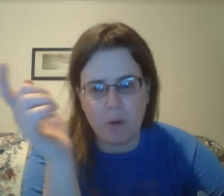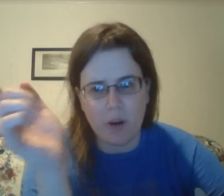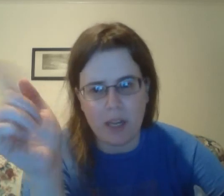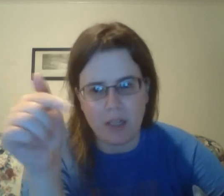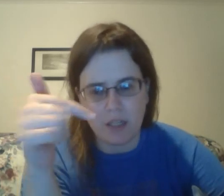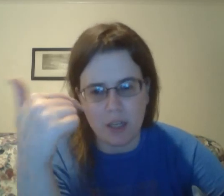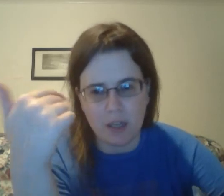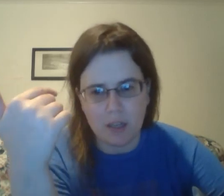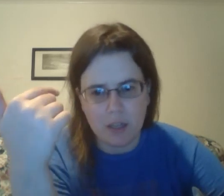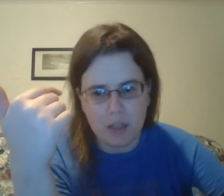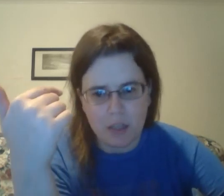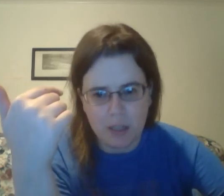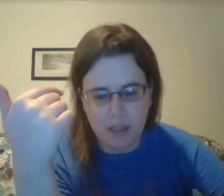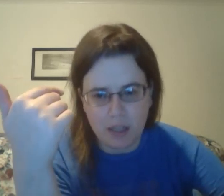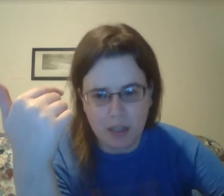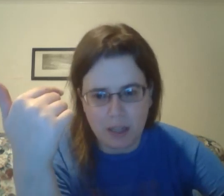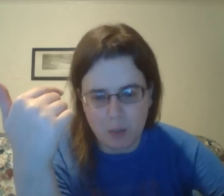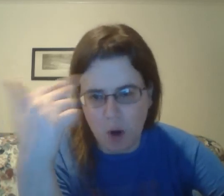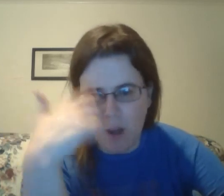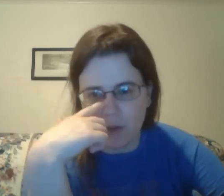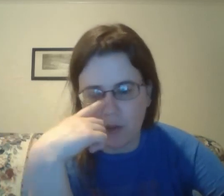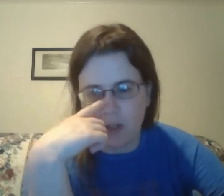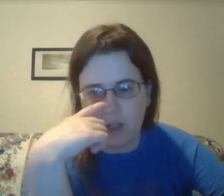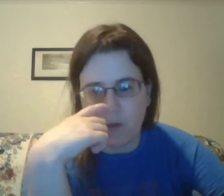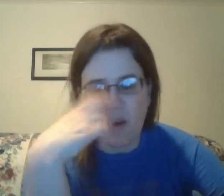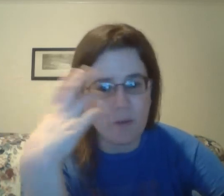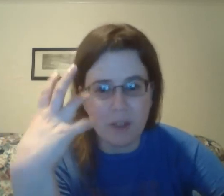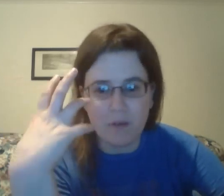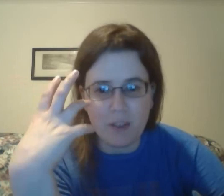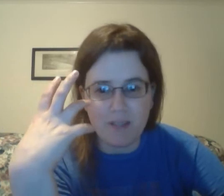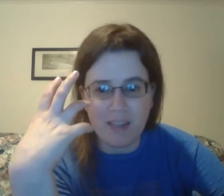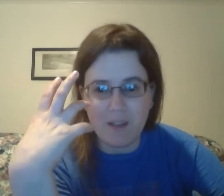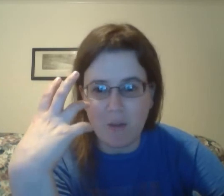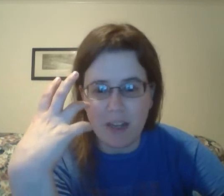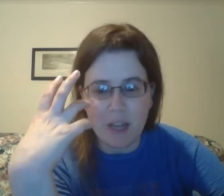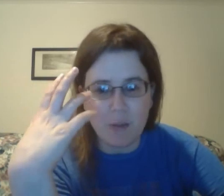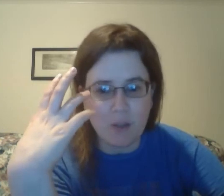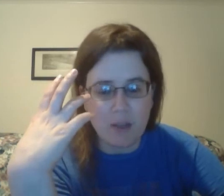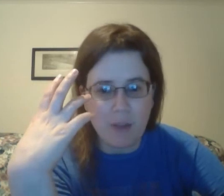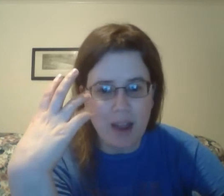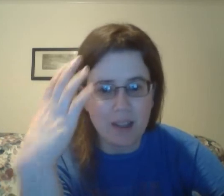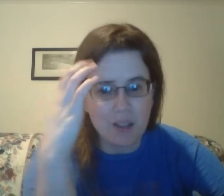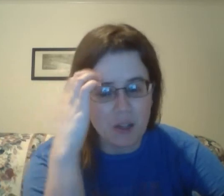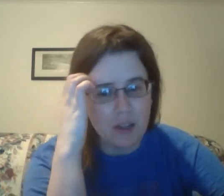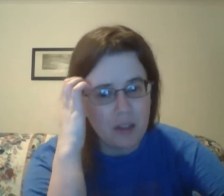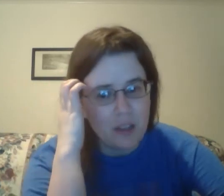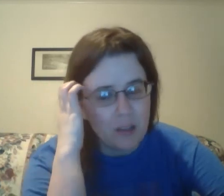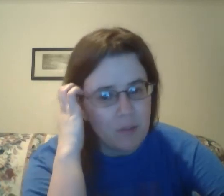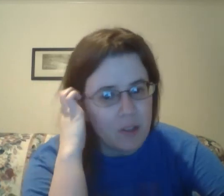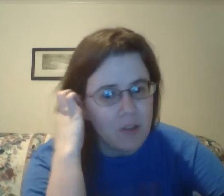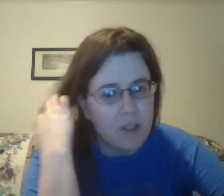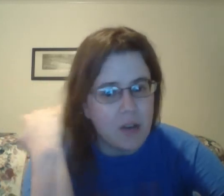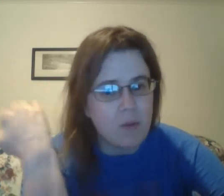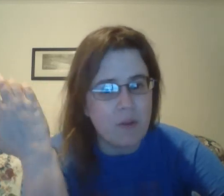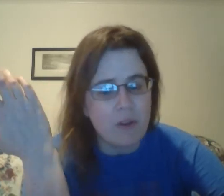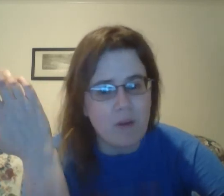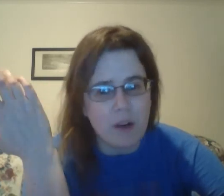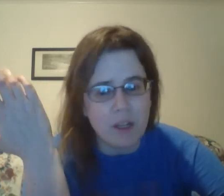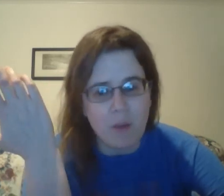Murray gets to, gets more opportunities to run. We do need a running game. We do need balance. But it turns out when we've tried running the